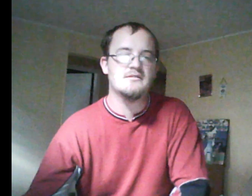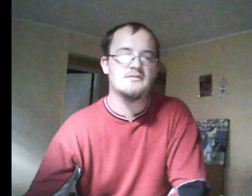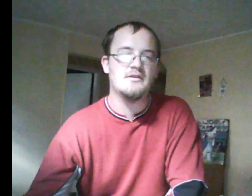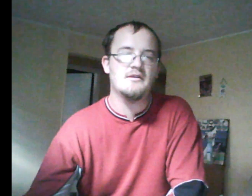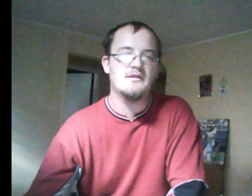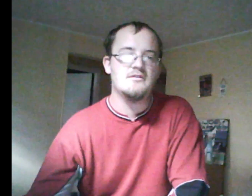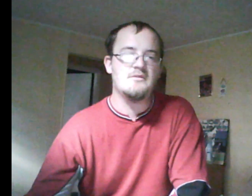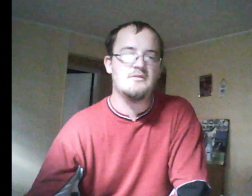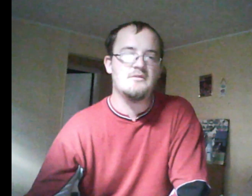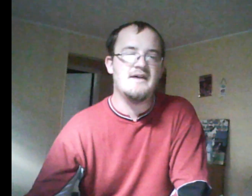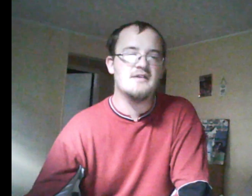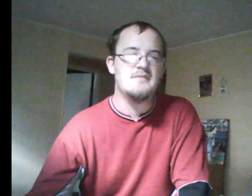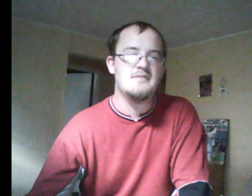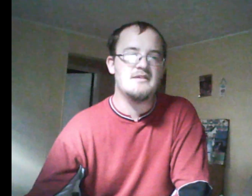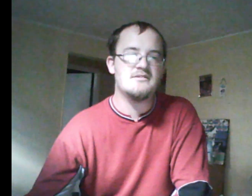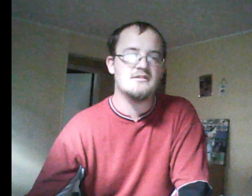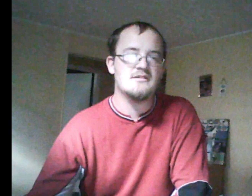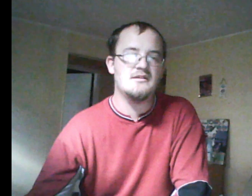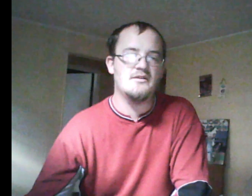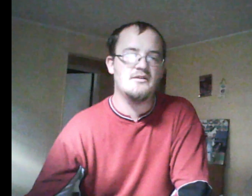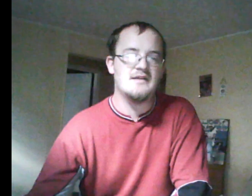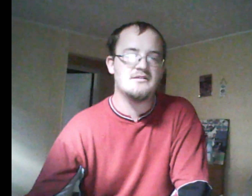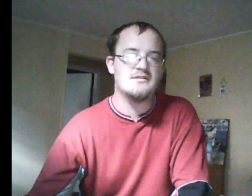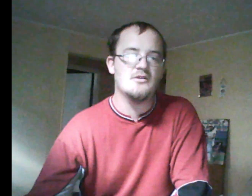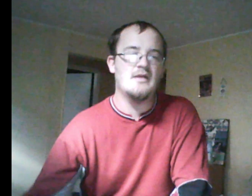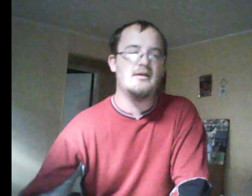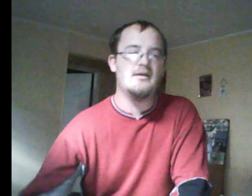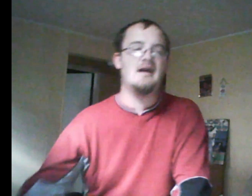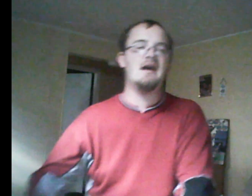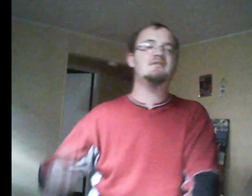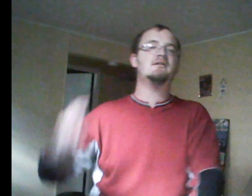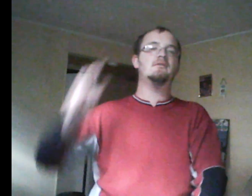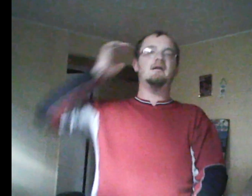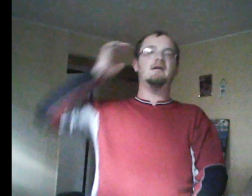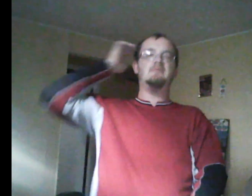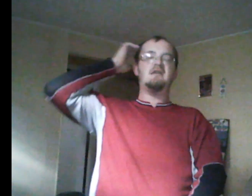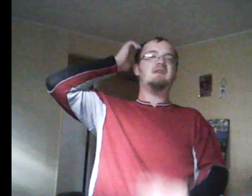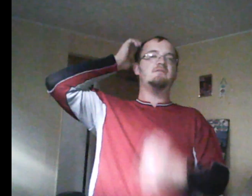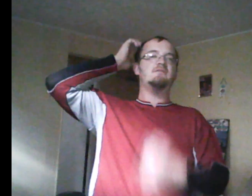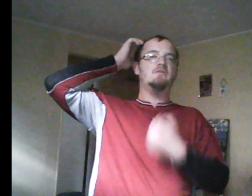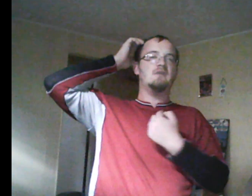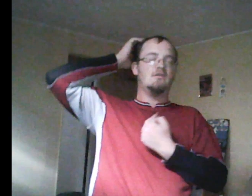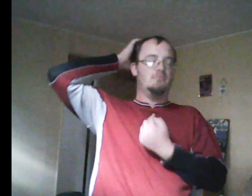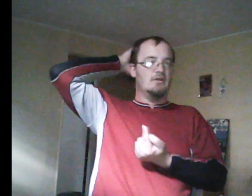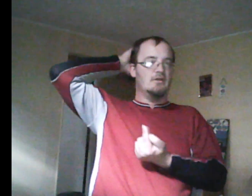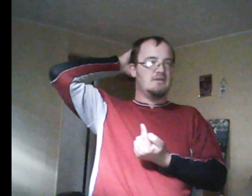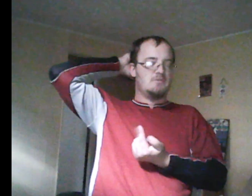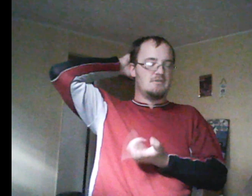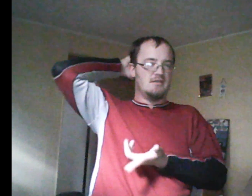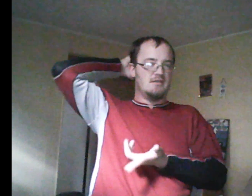all that. Well, I took, well, because I had to vote on my own poll to get the results. I said, I voted Combo because she has legit